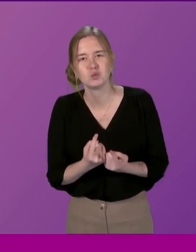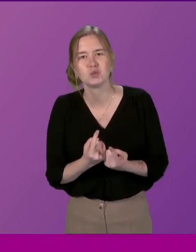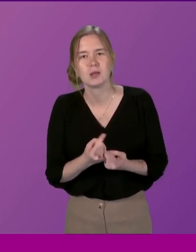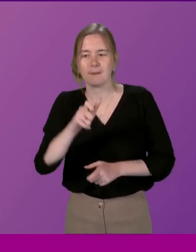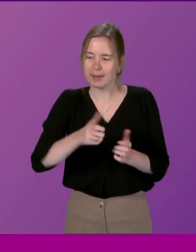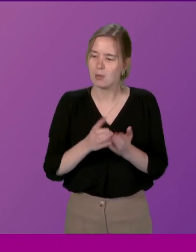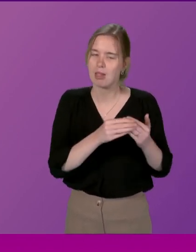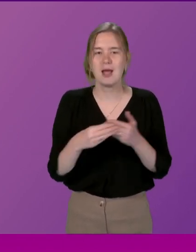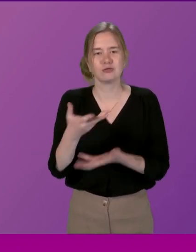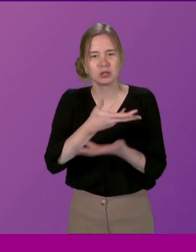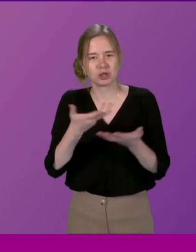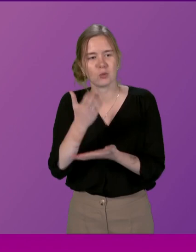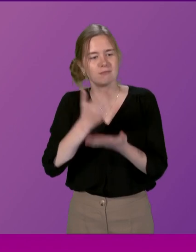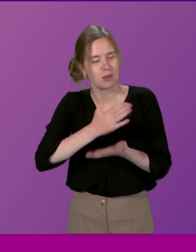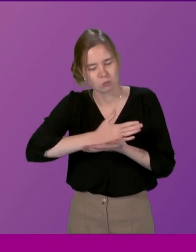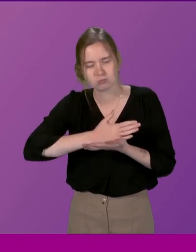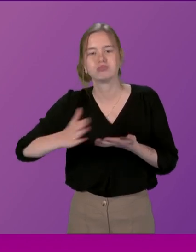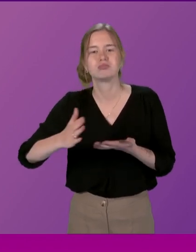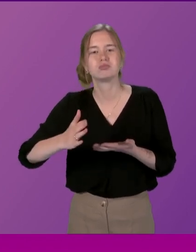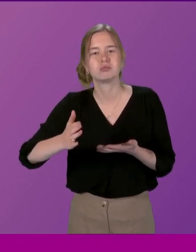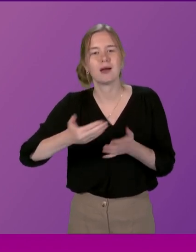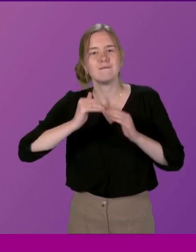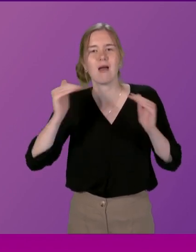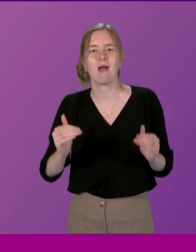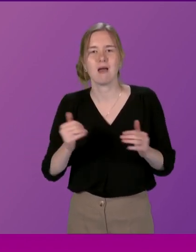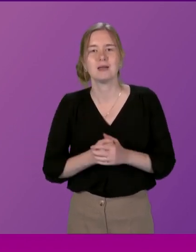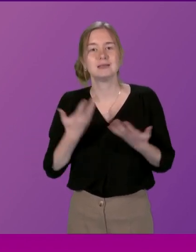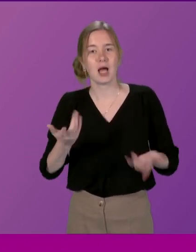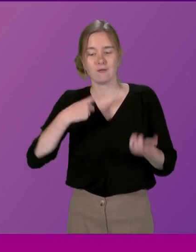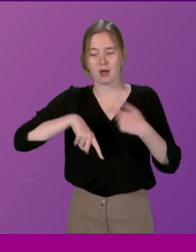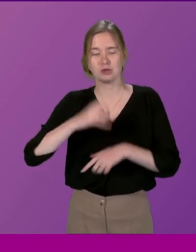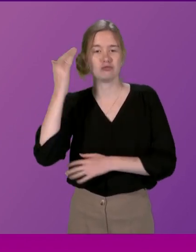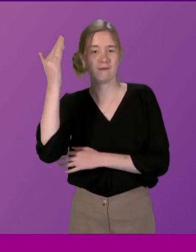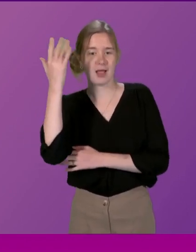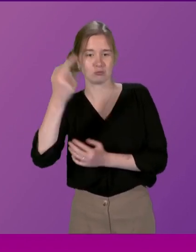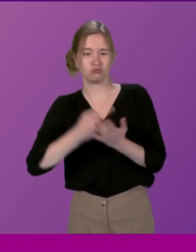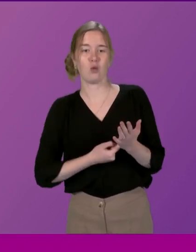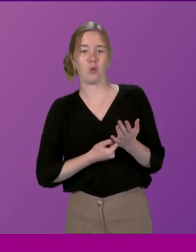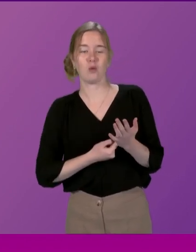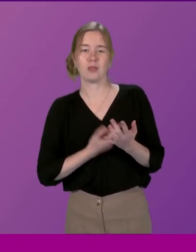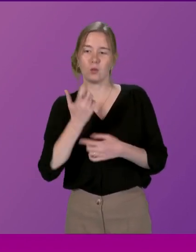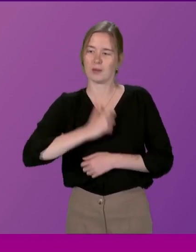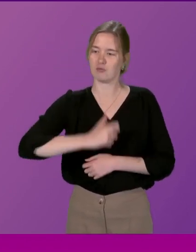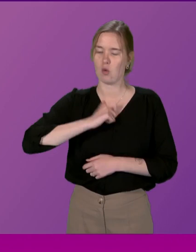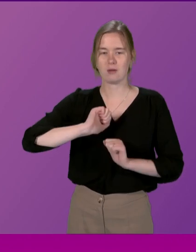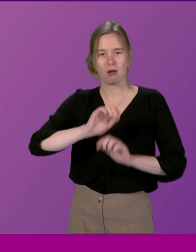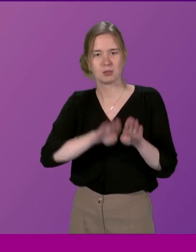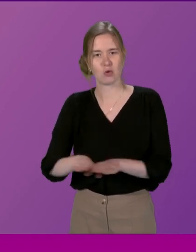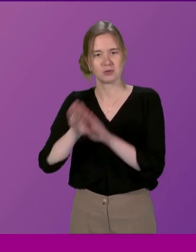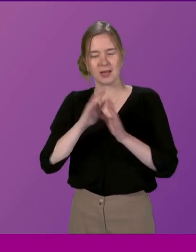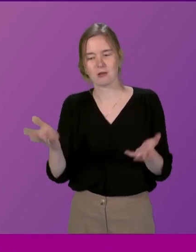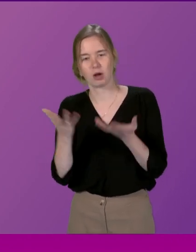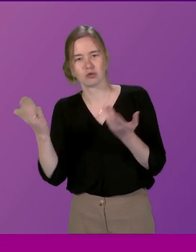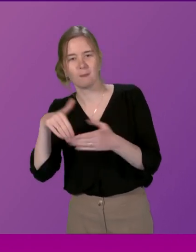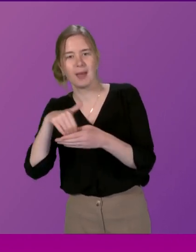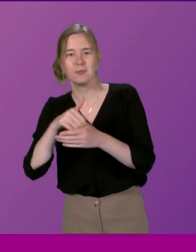discussion and with complete transparency and fairness It is now up to us to reflect on the role that we can play in our own democracy And I would encourage